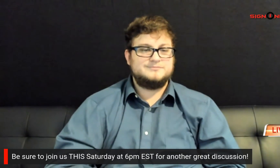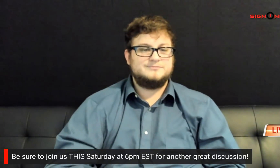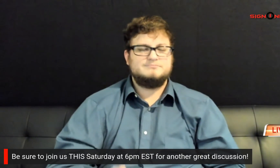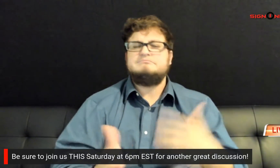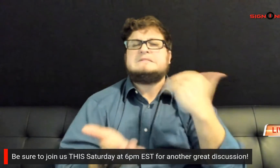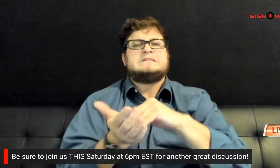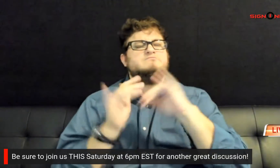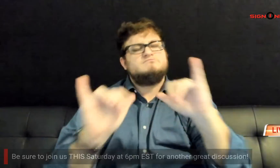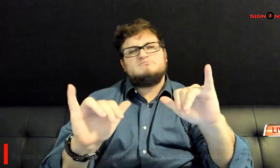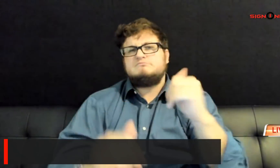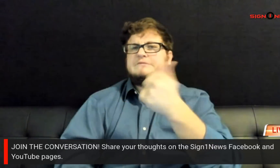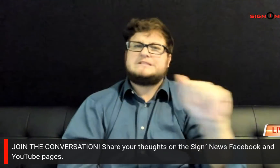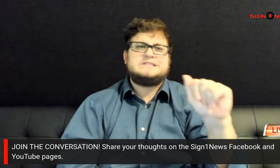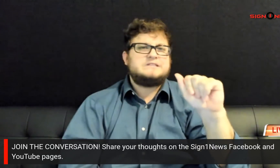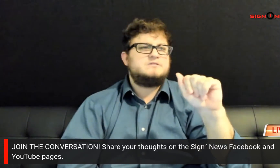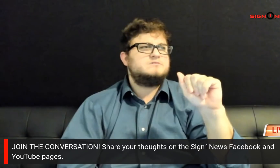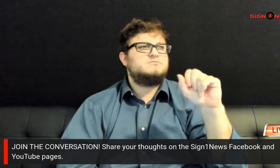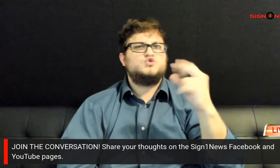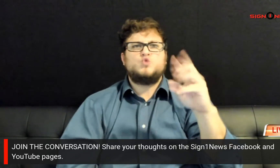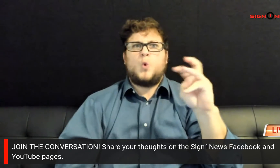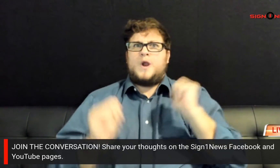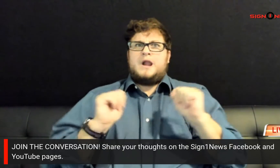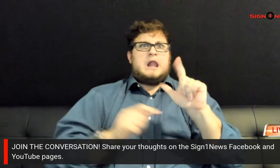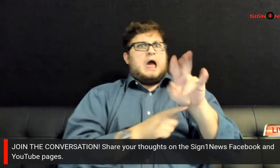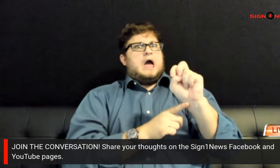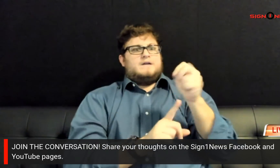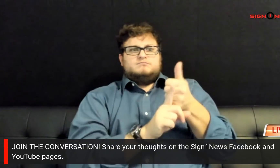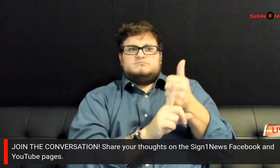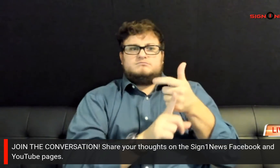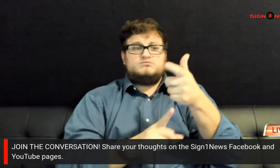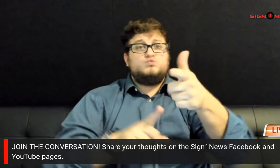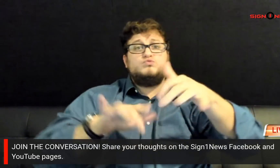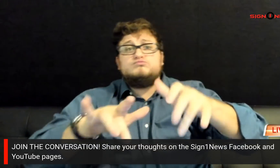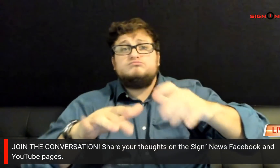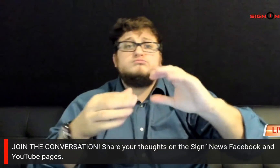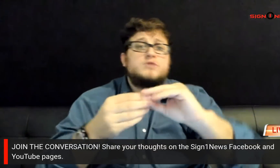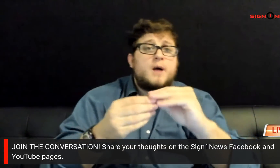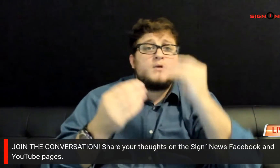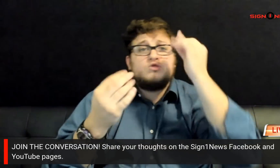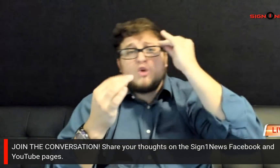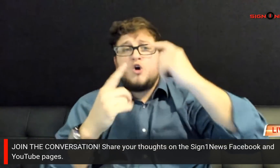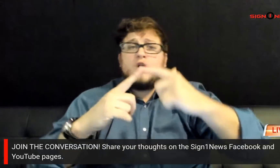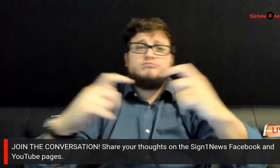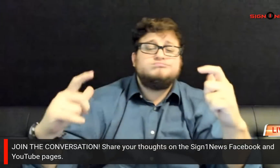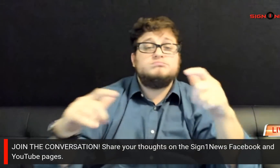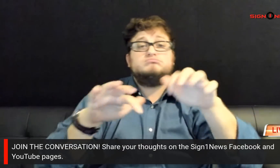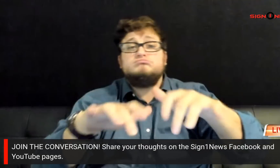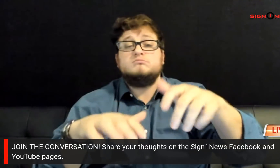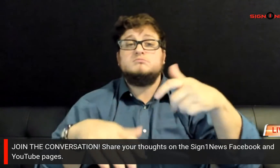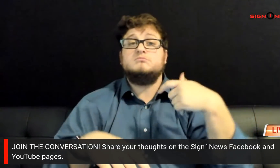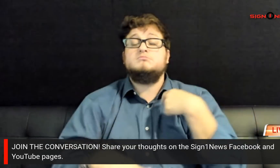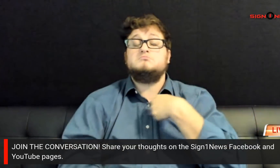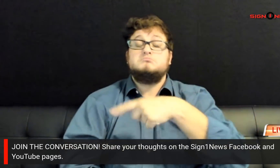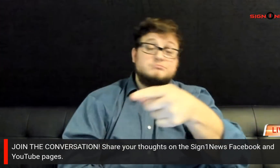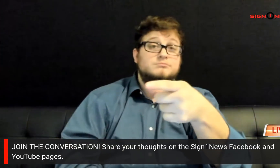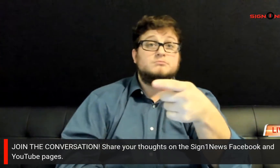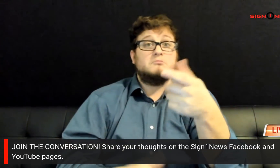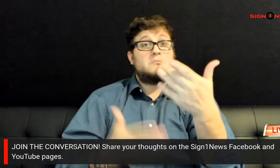Again, be sure to post your thoughts and comments at any time during any of the live shows. We might even share your